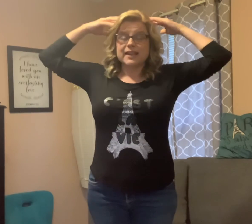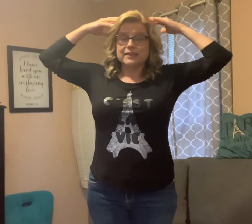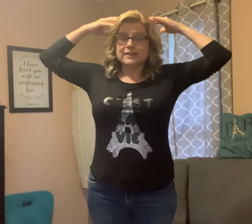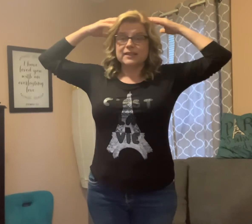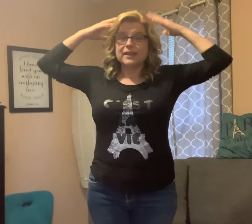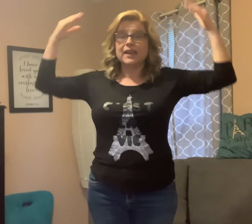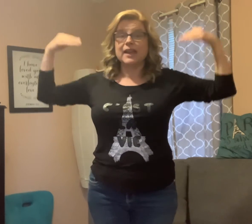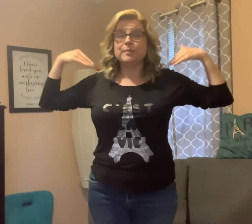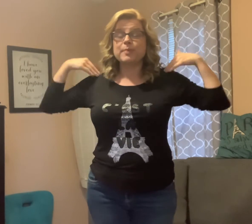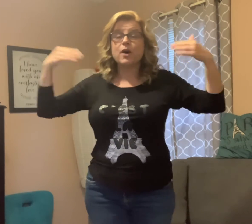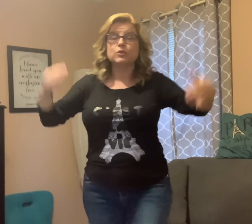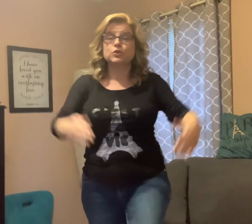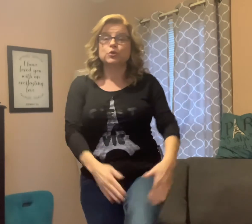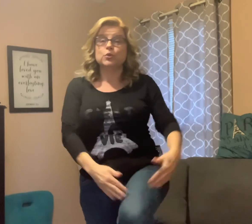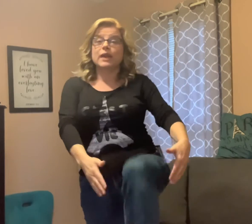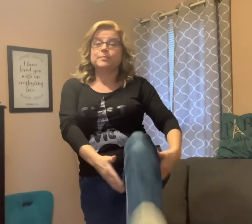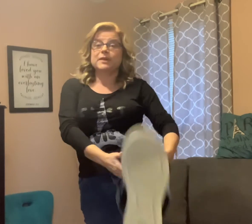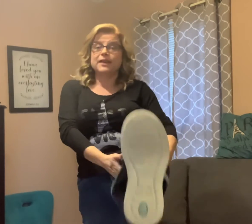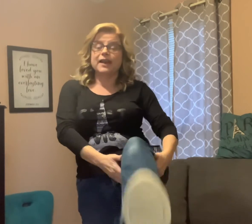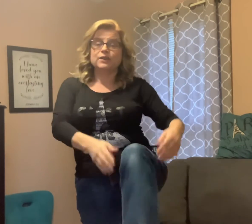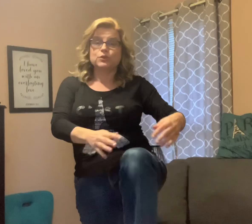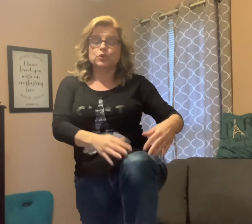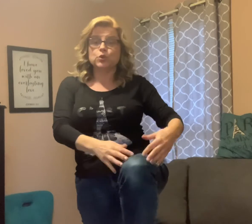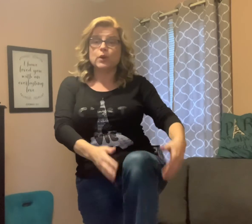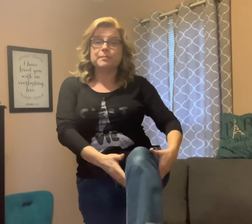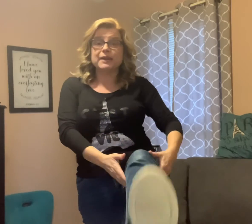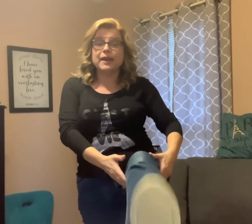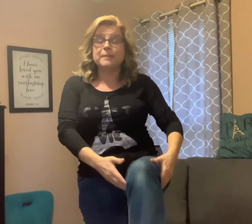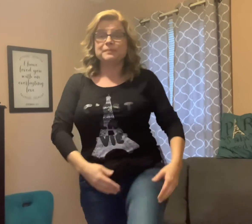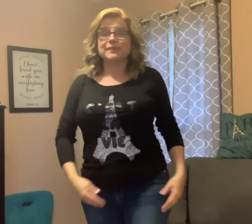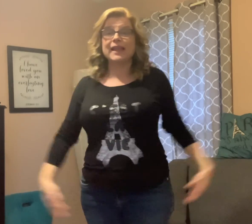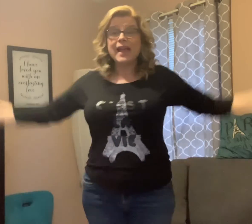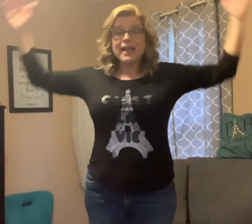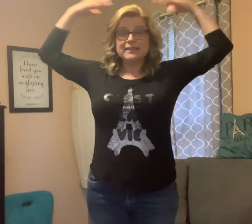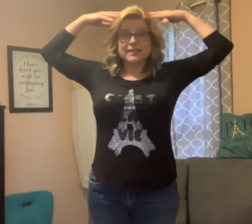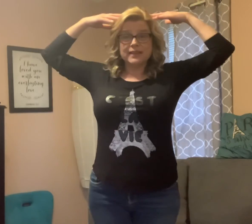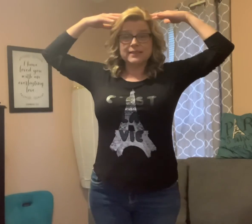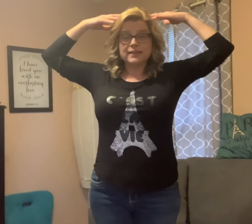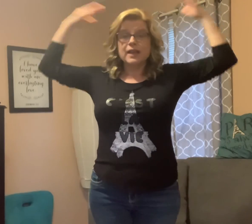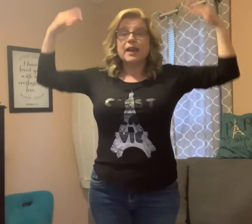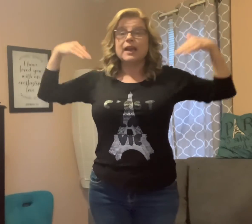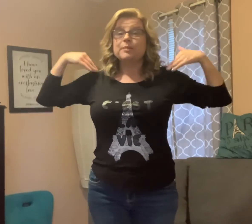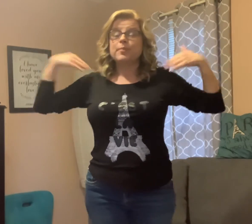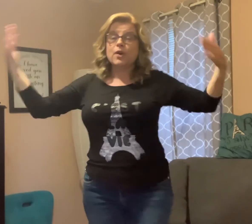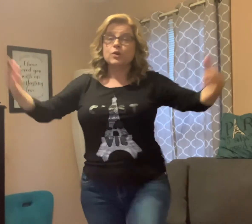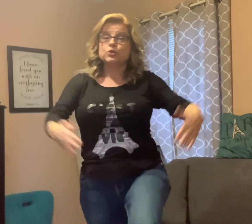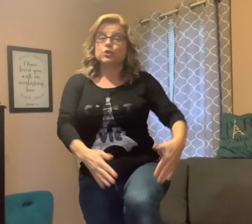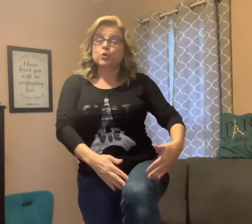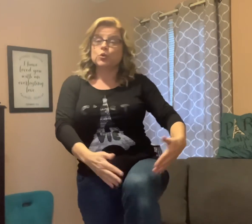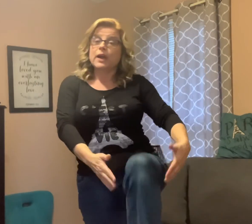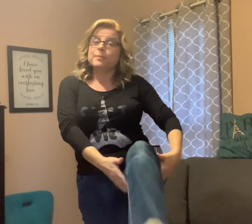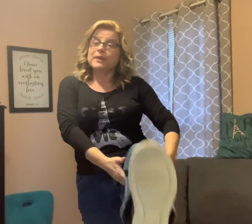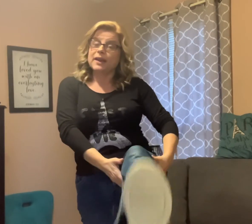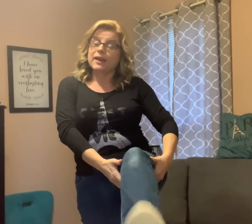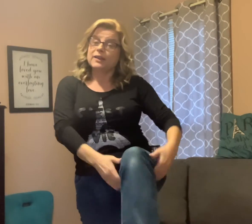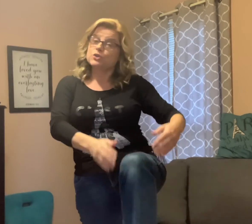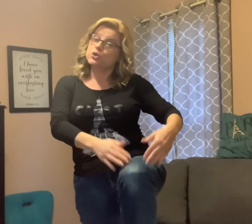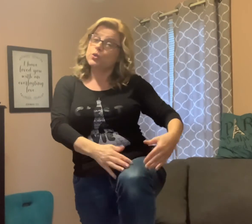Tête. Épaules. Genou. Venues pieds. Genou et pieds. Tête. Épaules. Genou et pieds. Genou